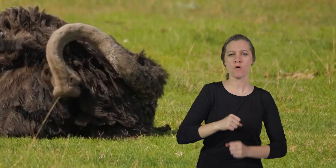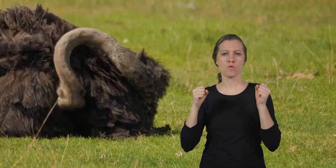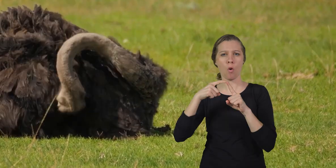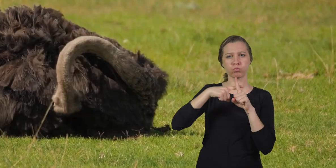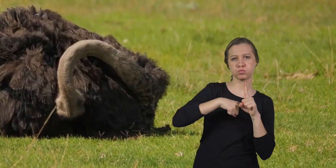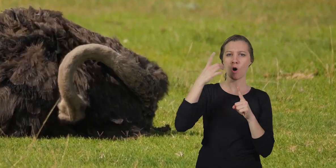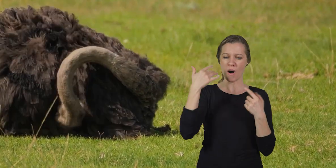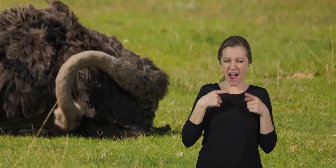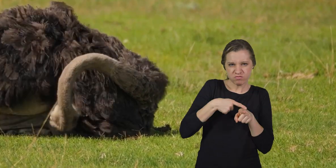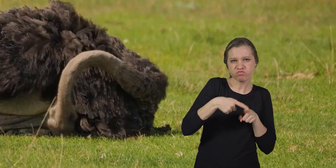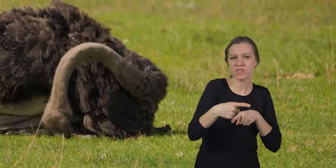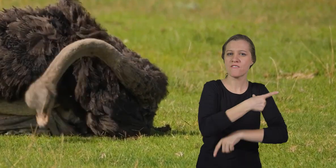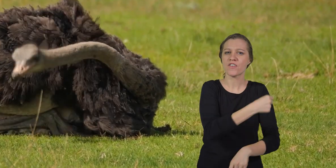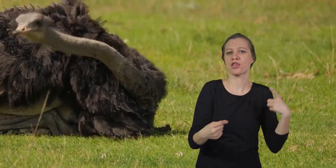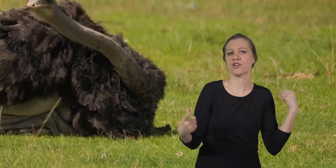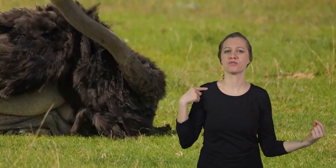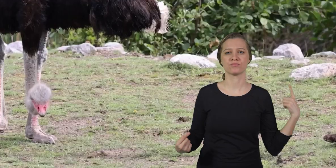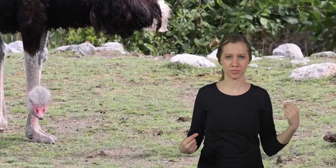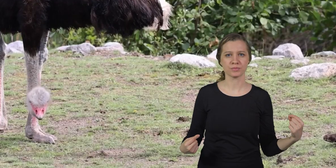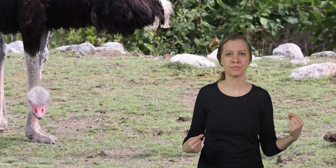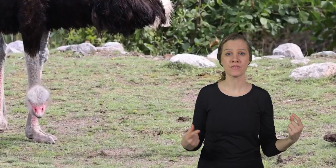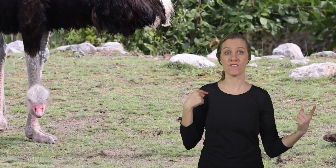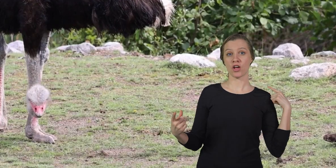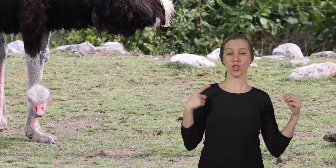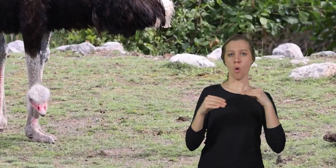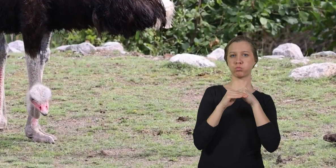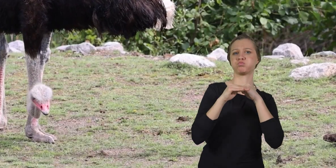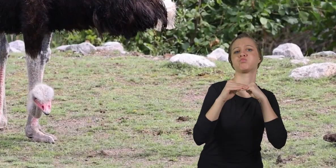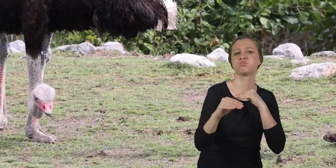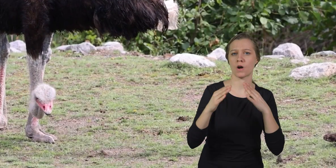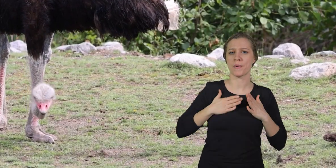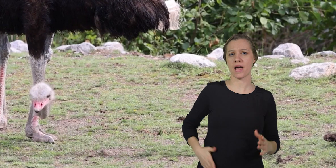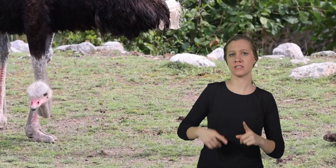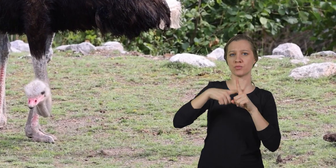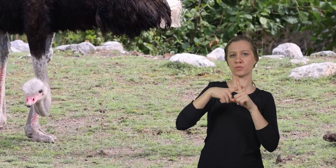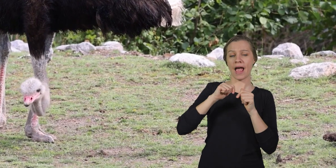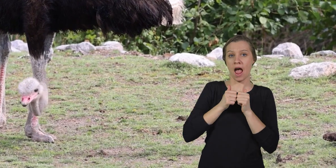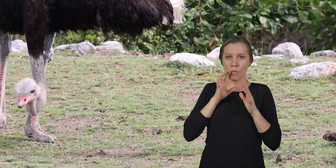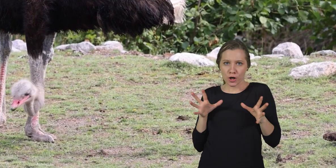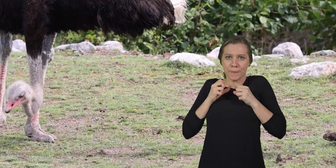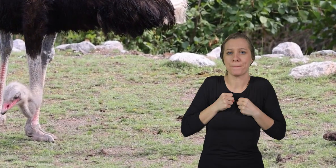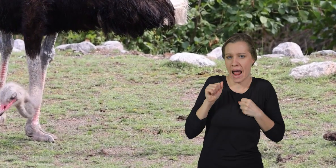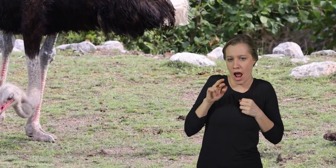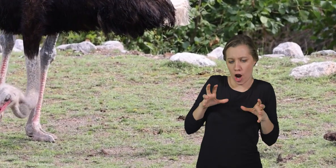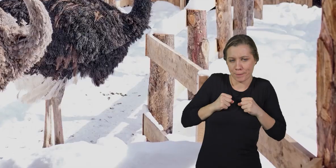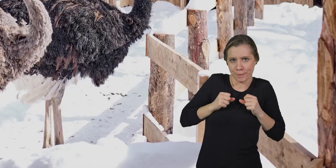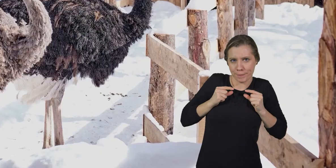because of specialized feathers. Their feathers regulate their body temperature by trapping air close to their bodies, keeping them